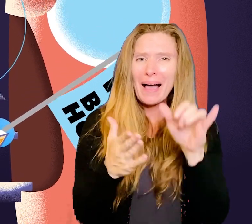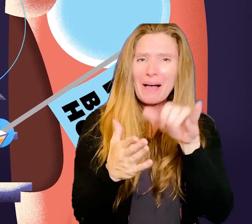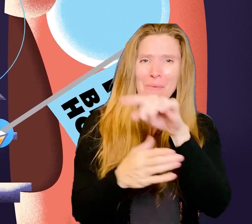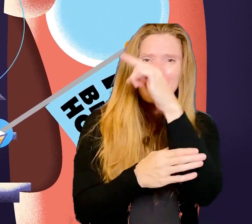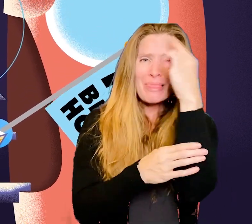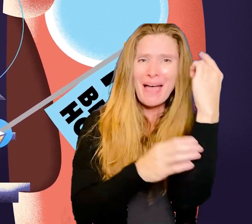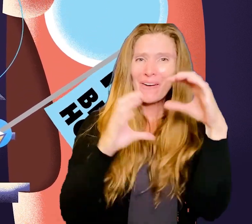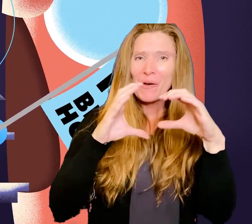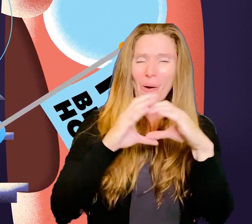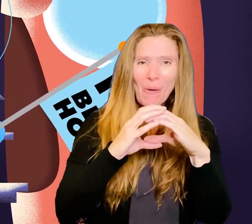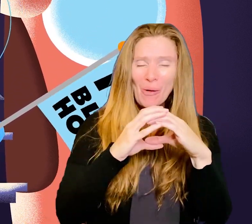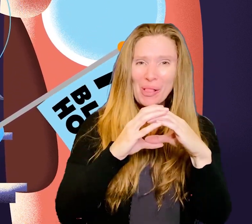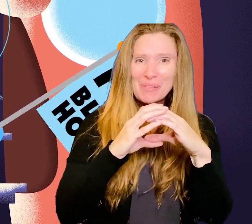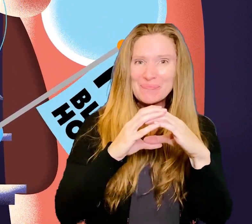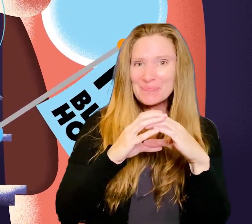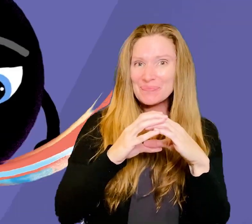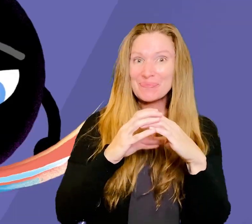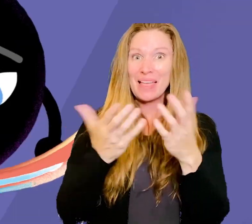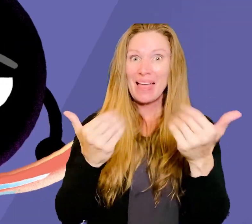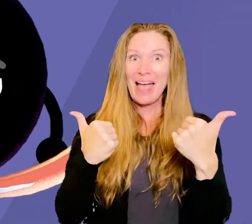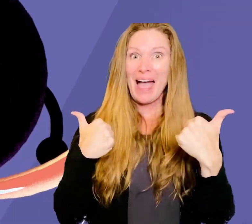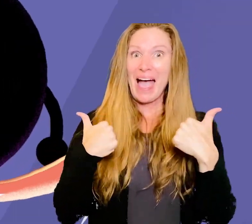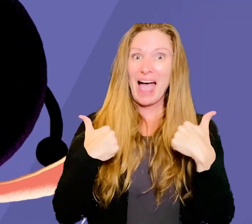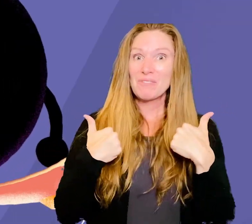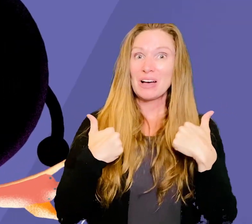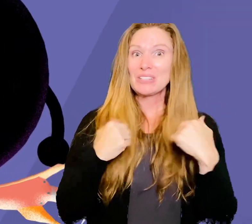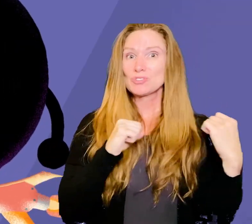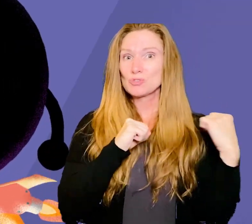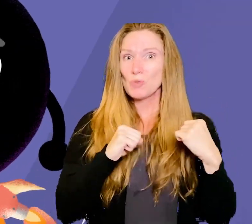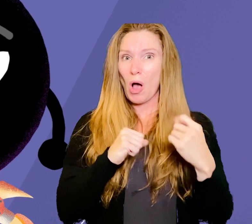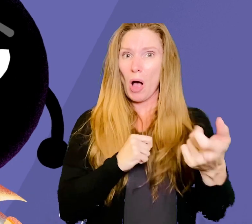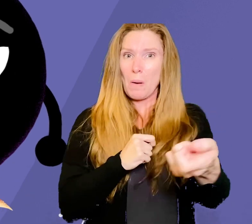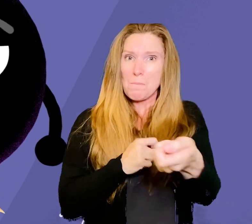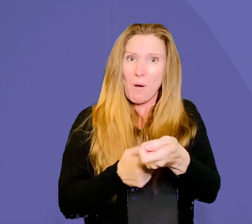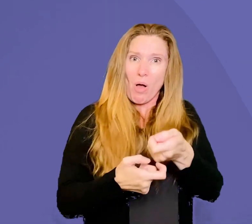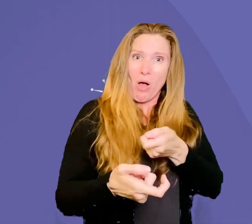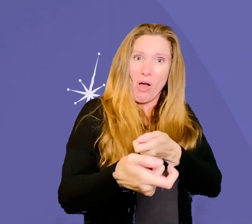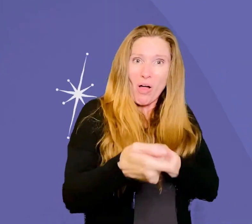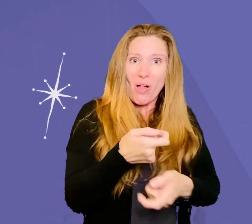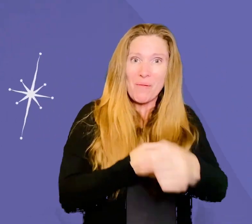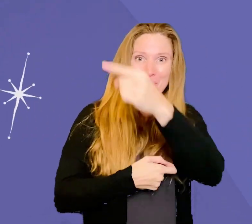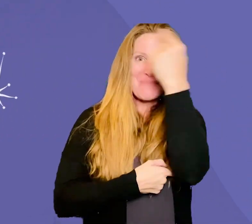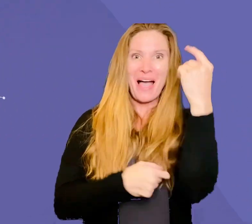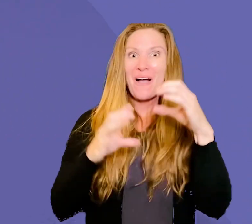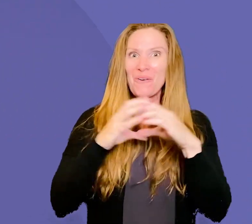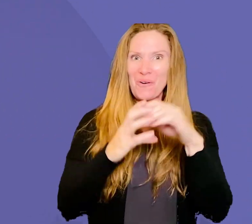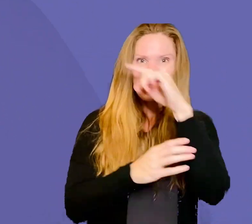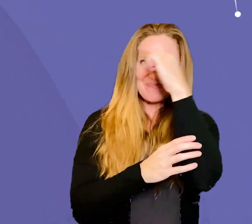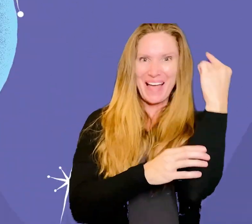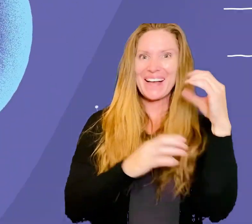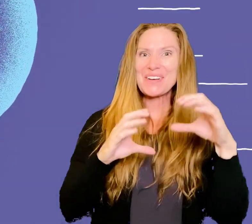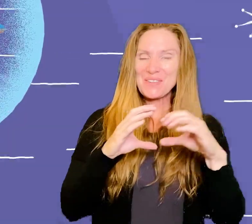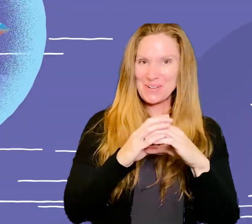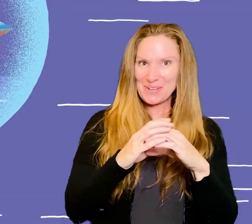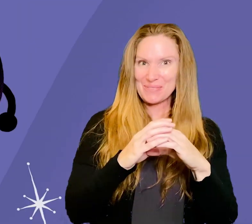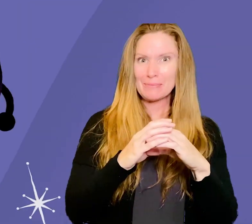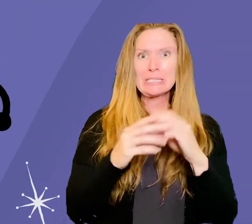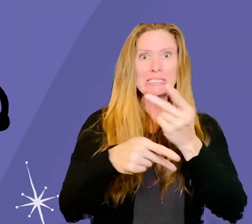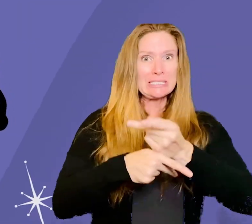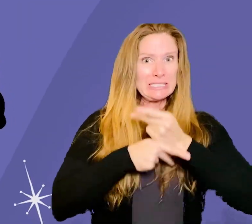Black hole They hole They have a strong hole, black hole, black hole They have